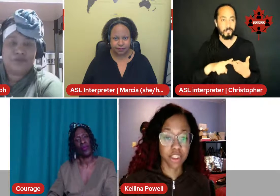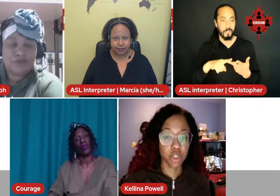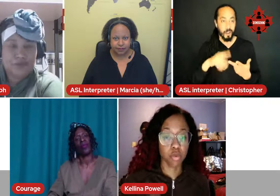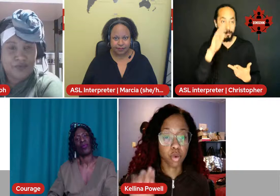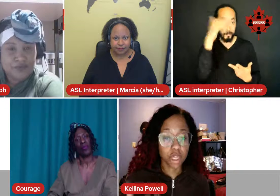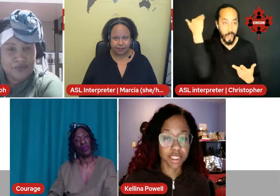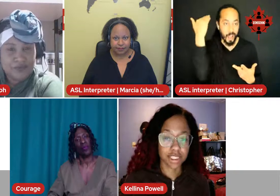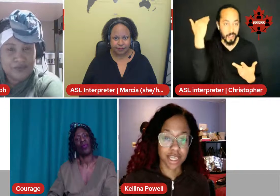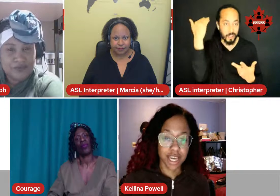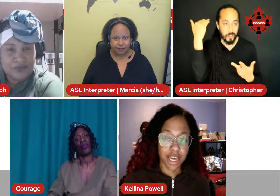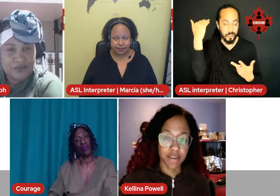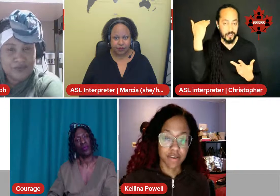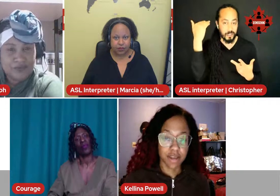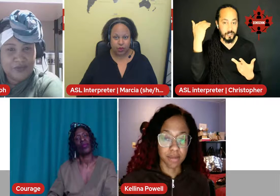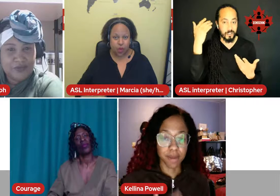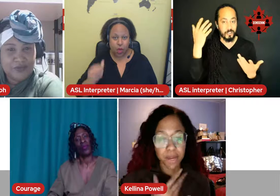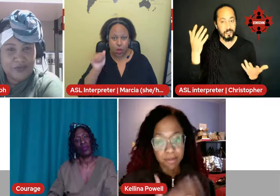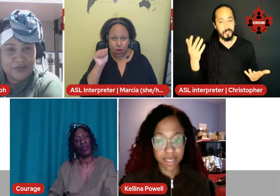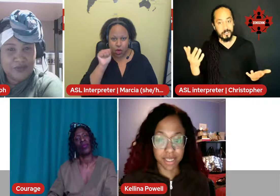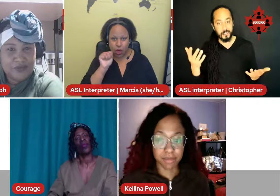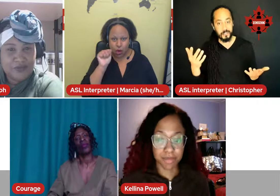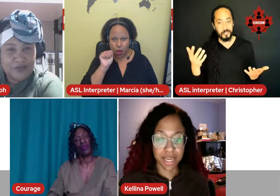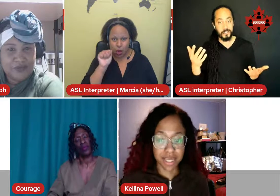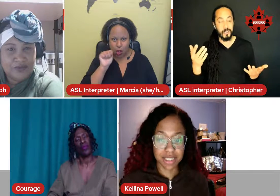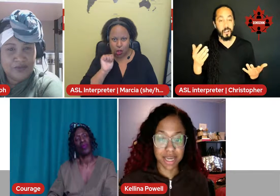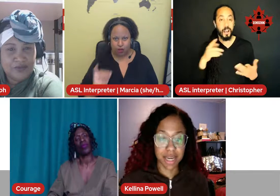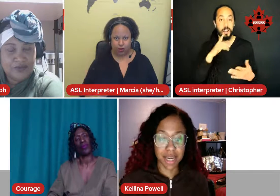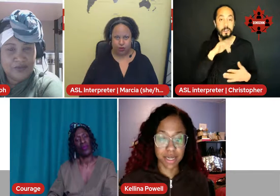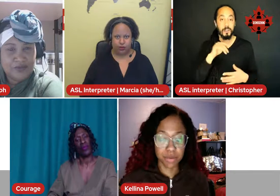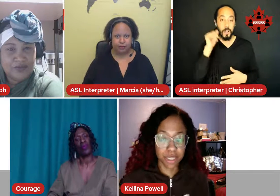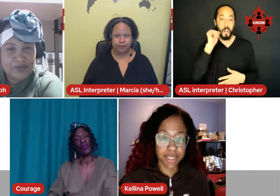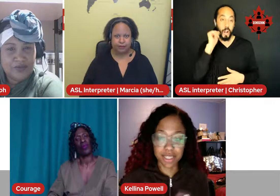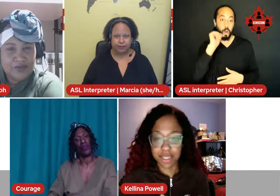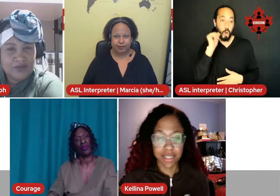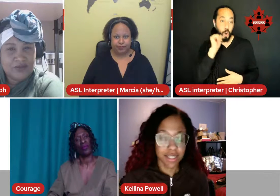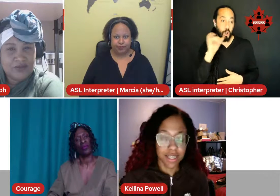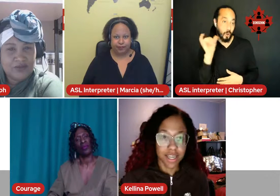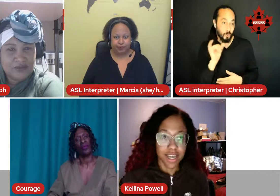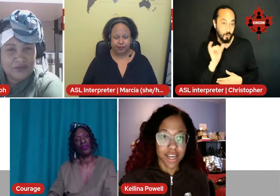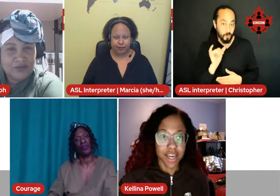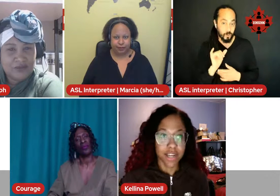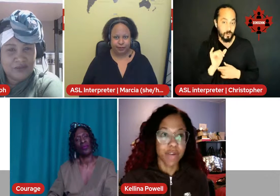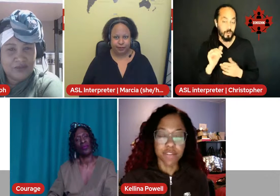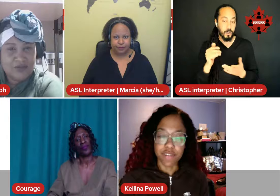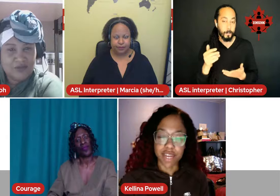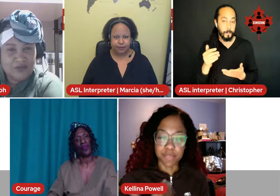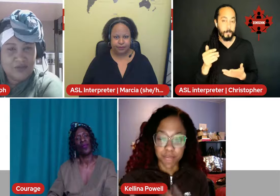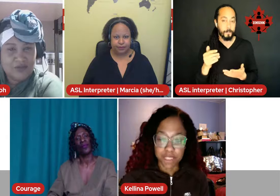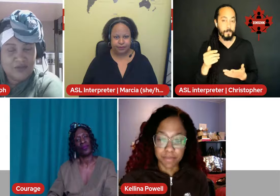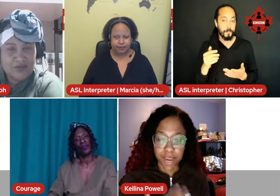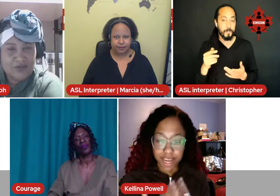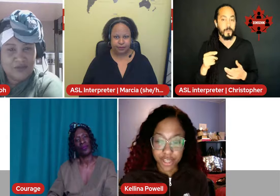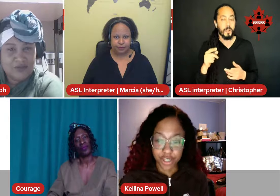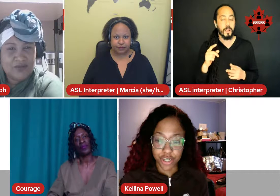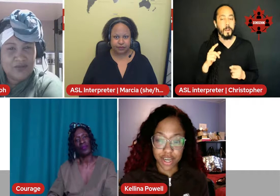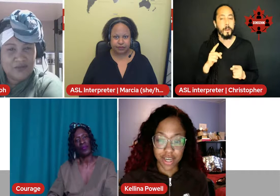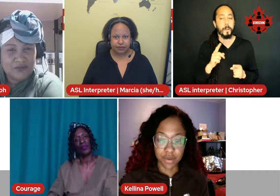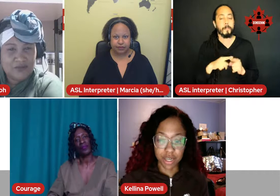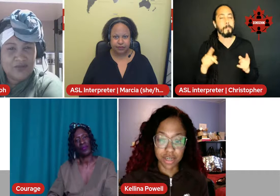It's worse, in my opinion, because I couldn't even express my anger. I couldn't